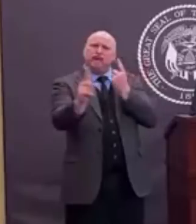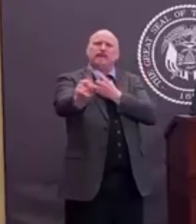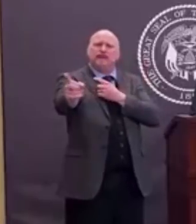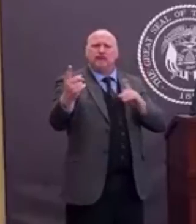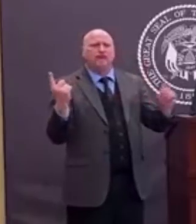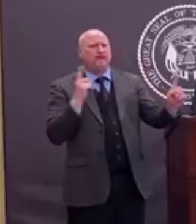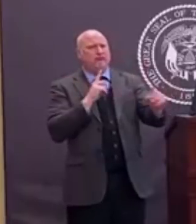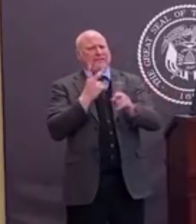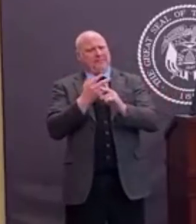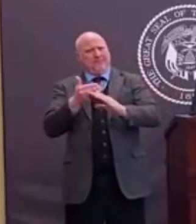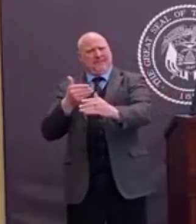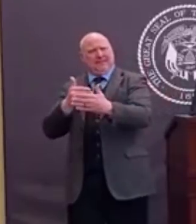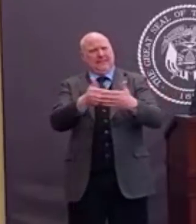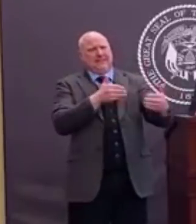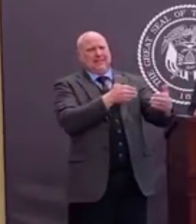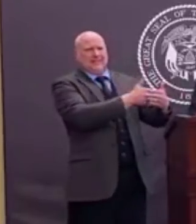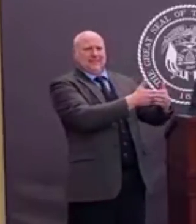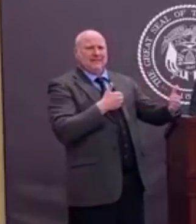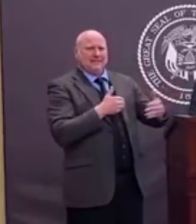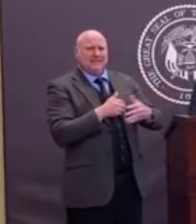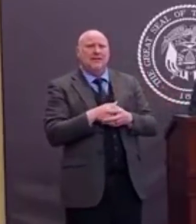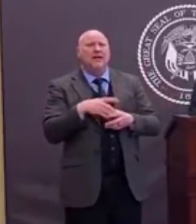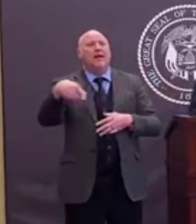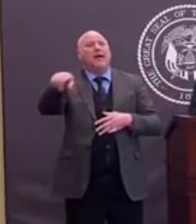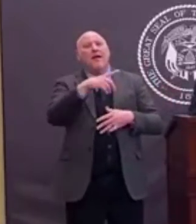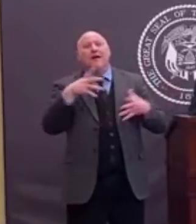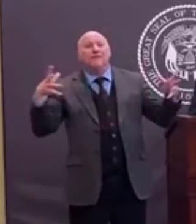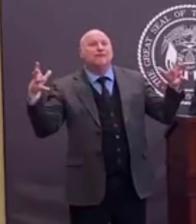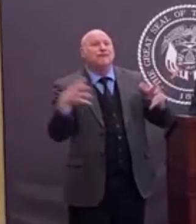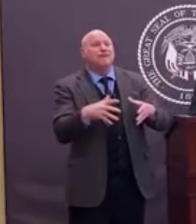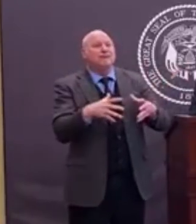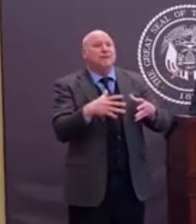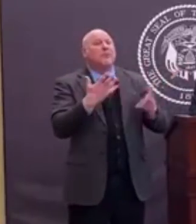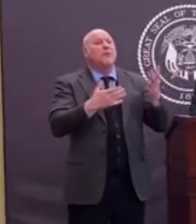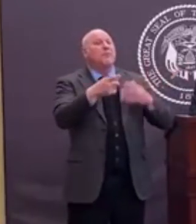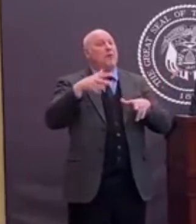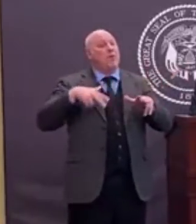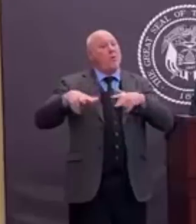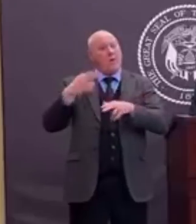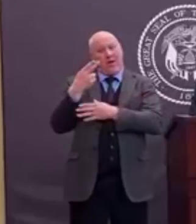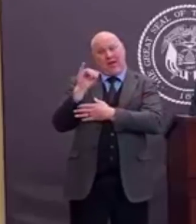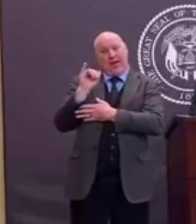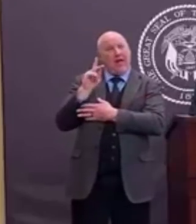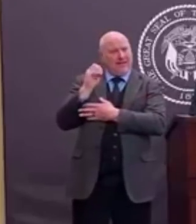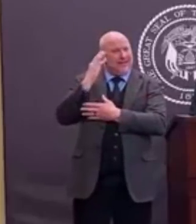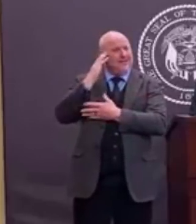or any other outdoor spaces. Again, there's a natural tendency for us to group together. That needs to stop.